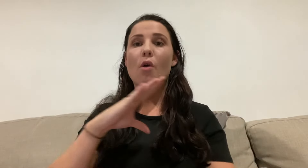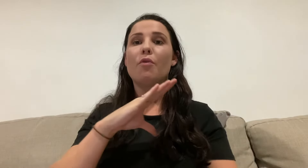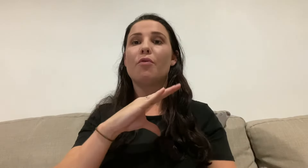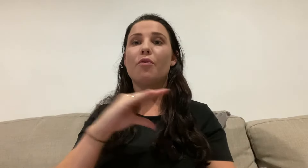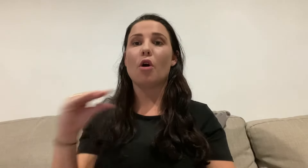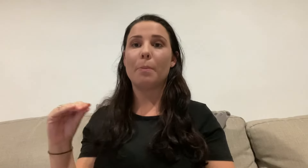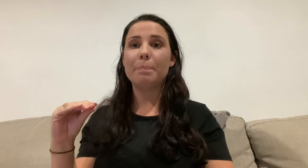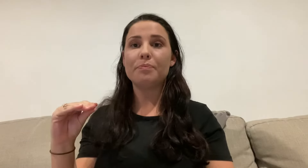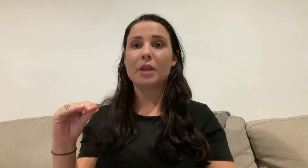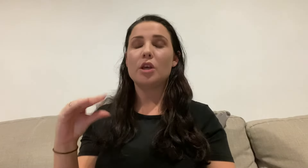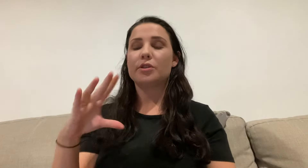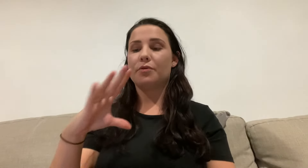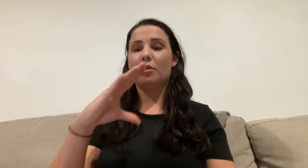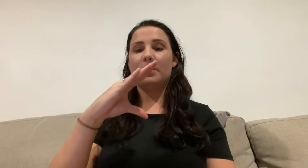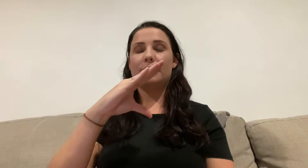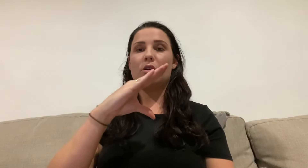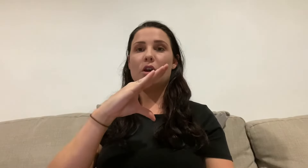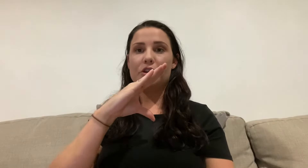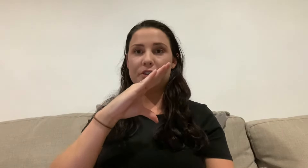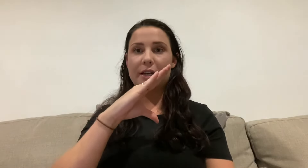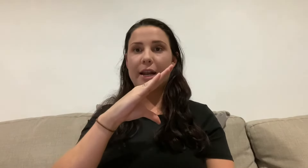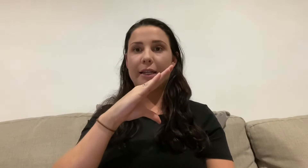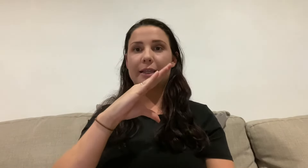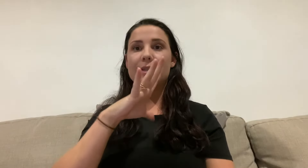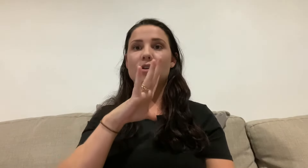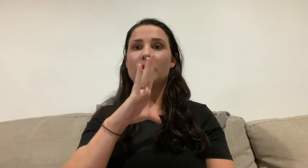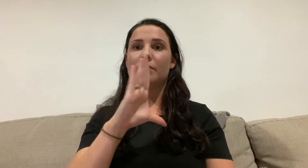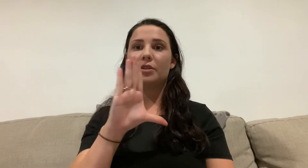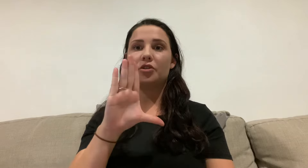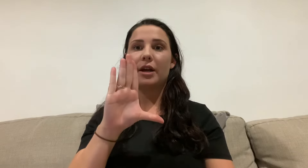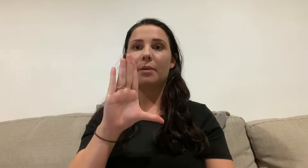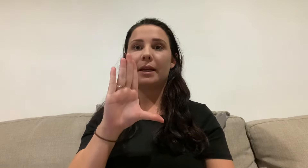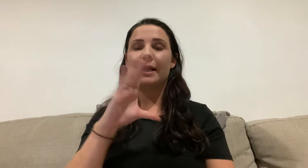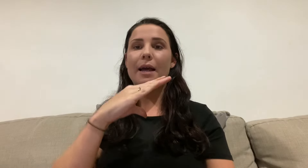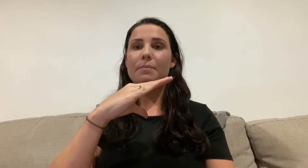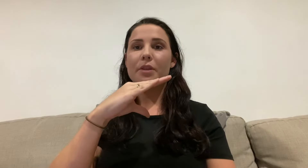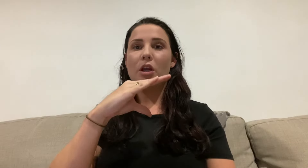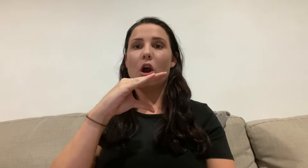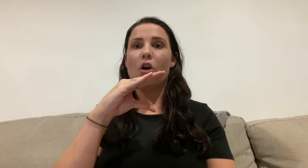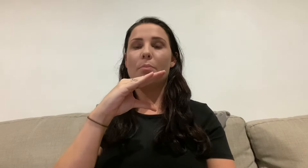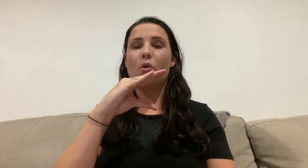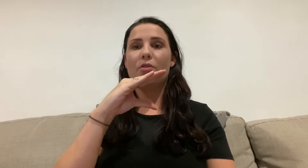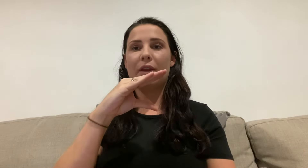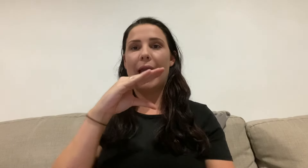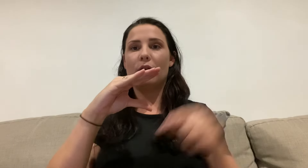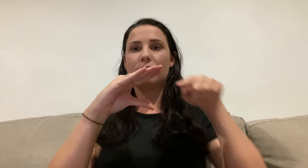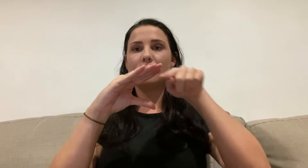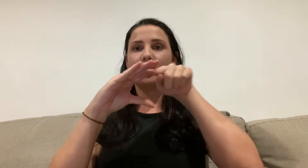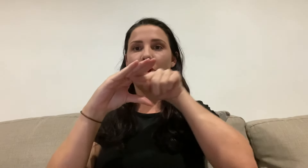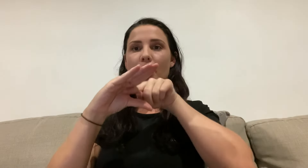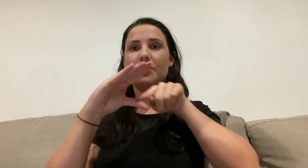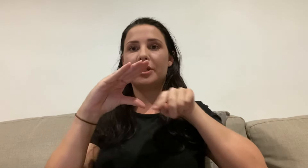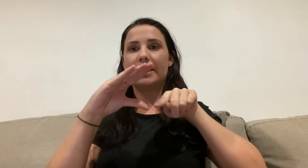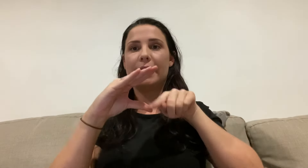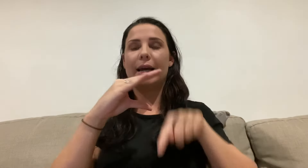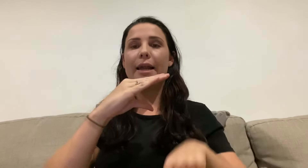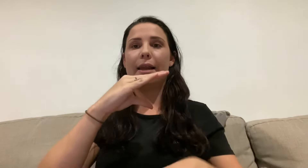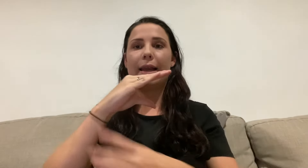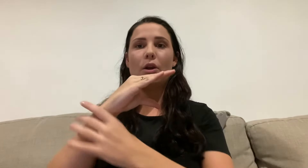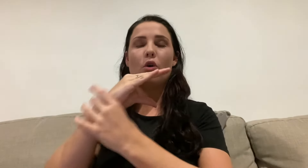from, so from is you start out like this, not straight up like that, uh, more of an angle. So it's curved. You see like that. And again, on